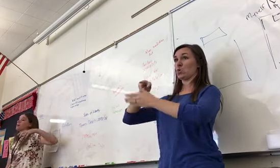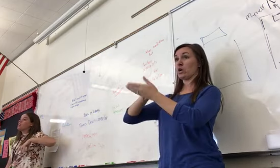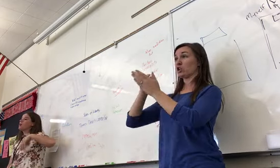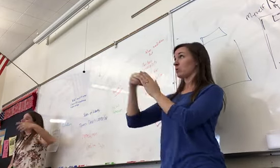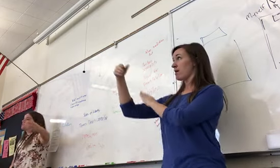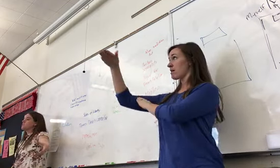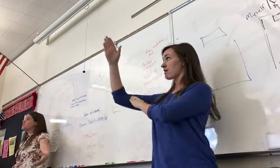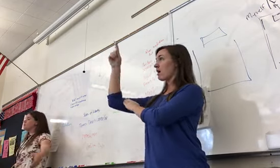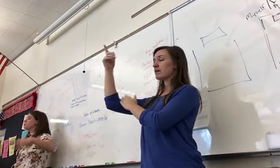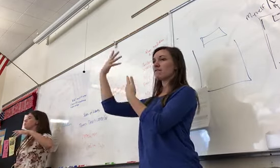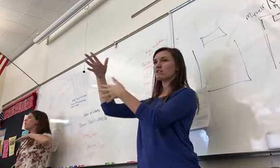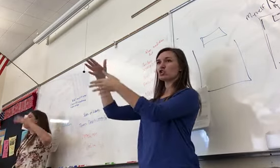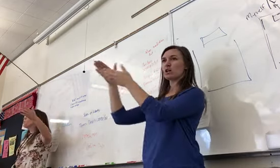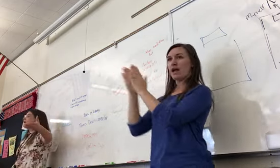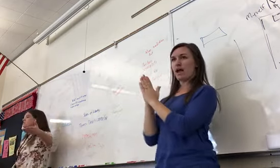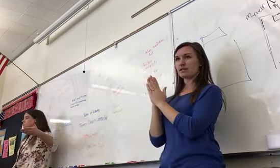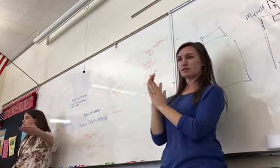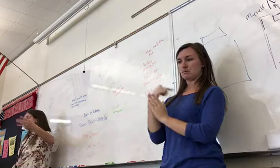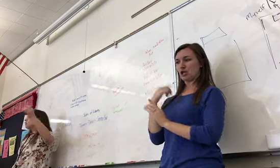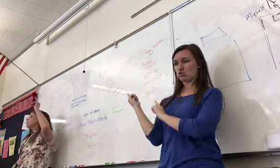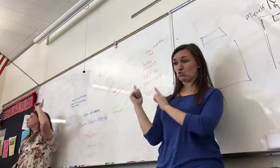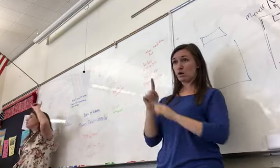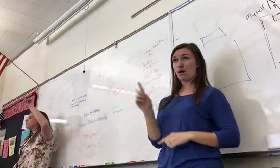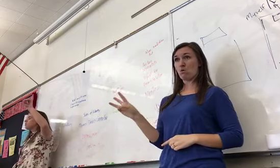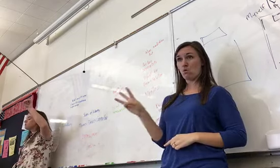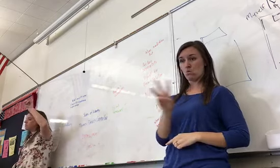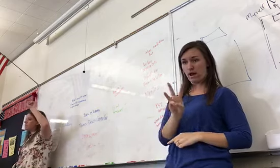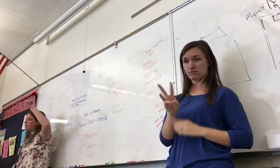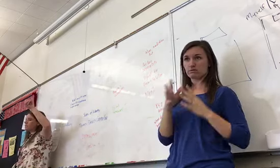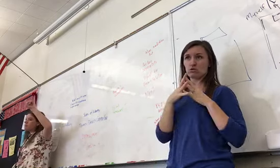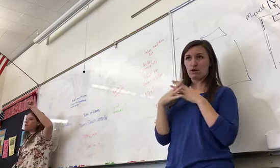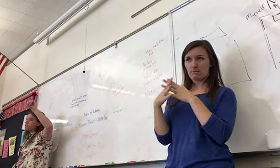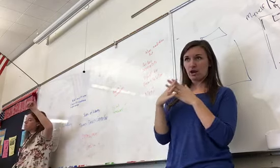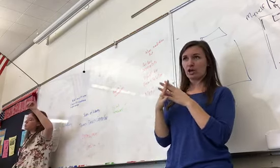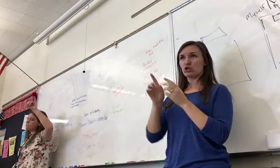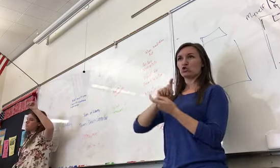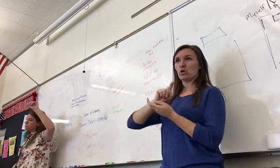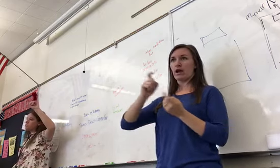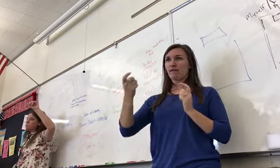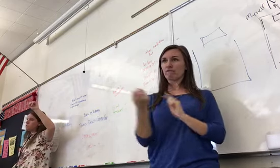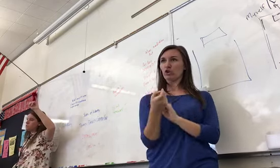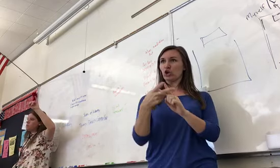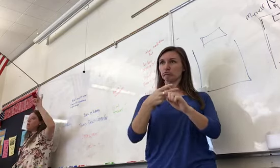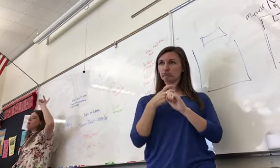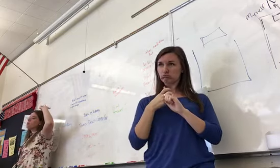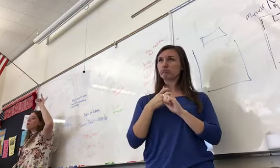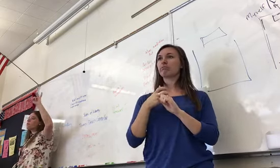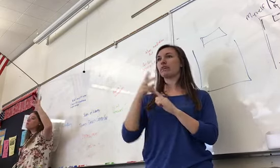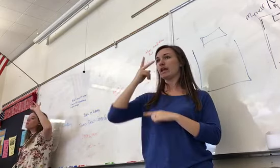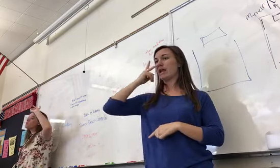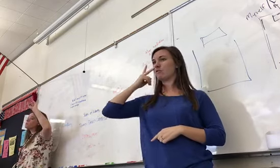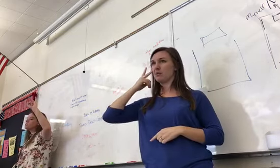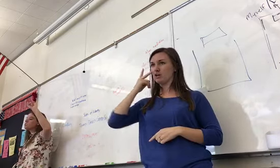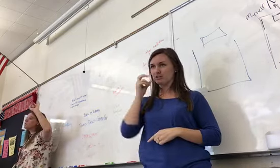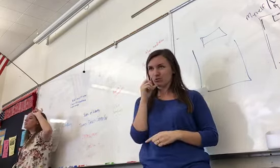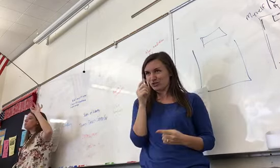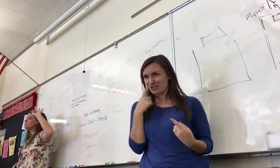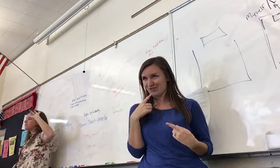and God designated them to come west, convert the Native Americans, which they didn't really do, create the perfect religion, and be